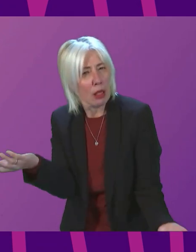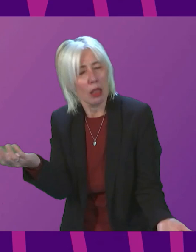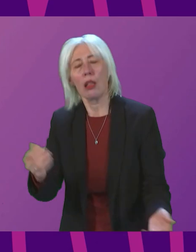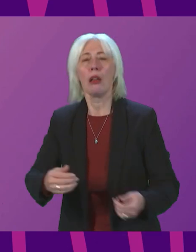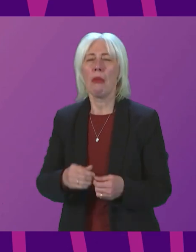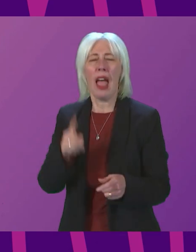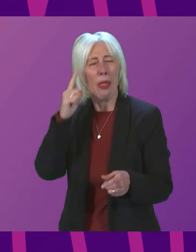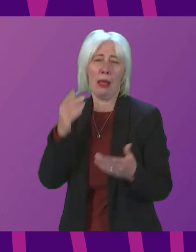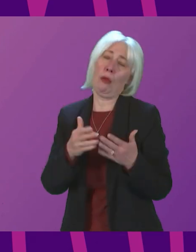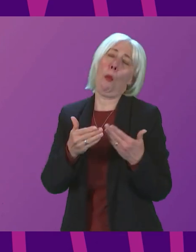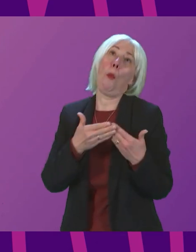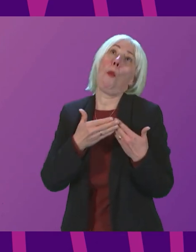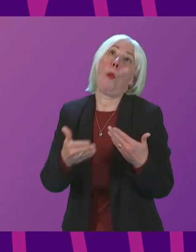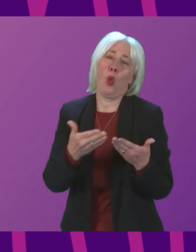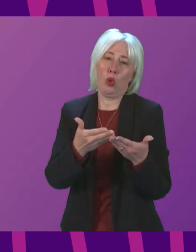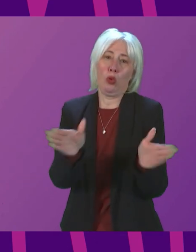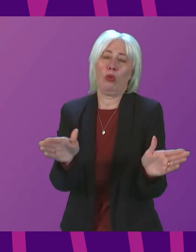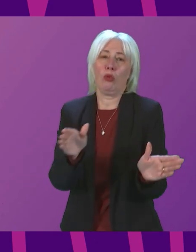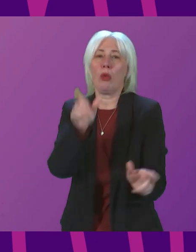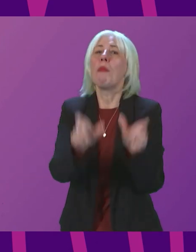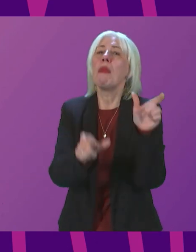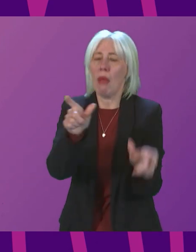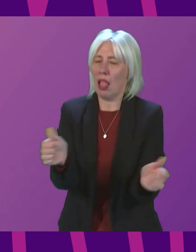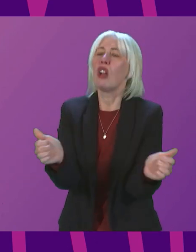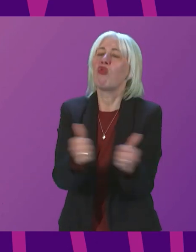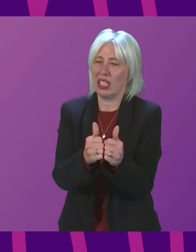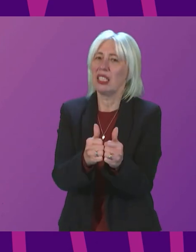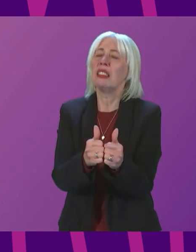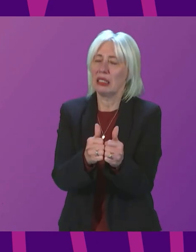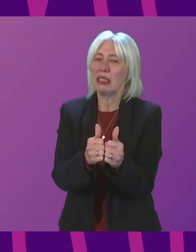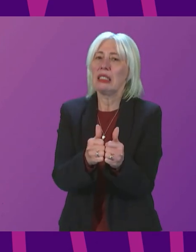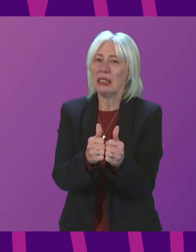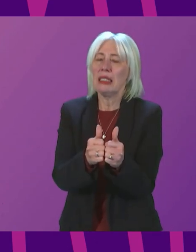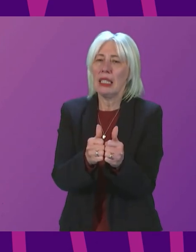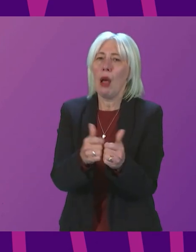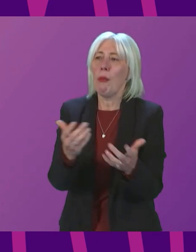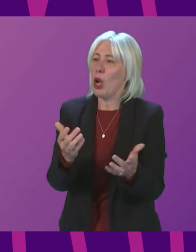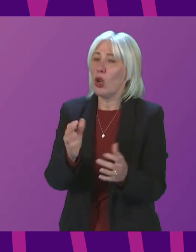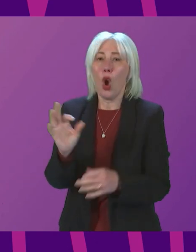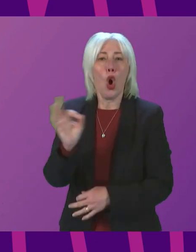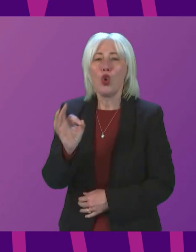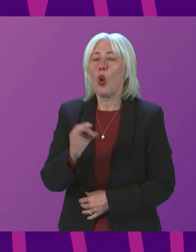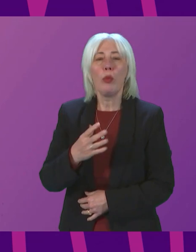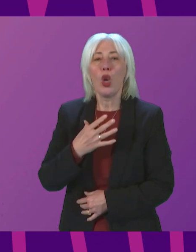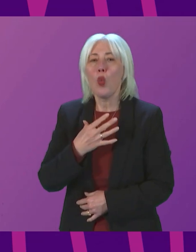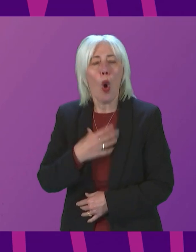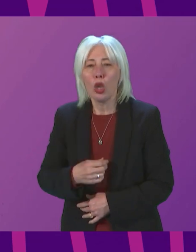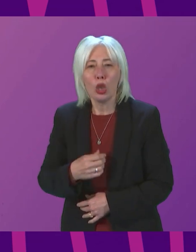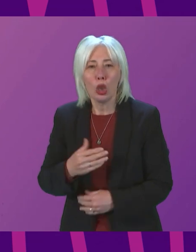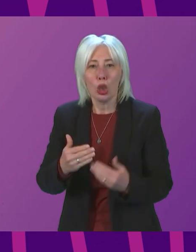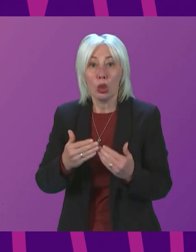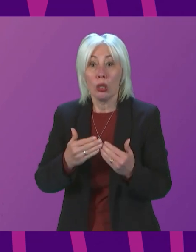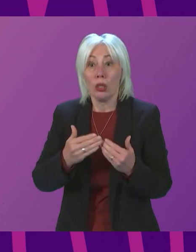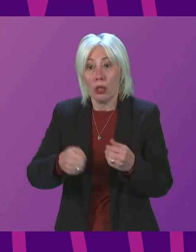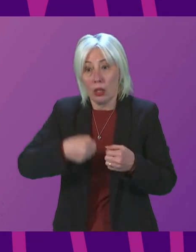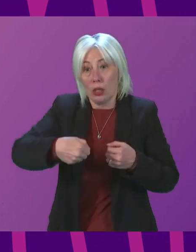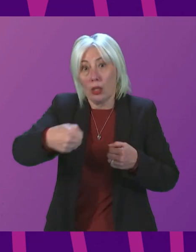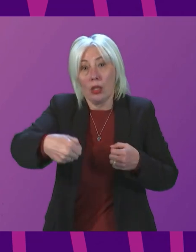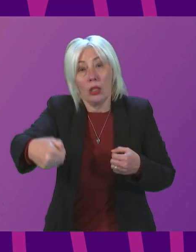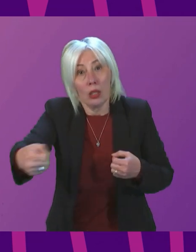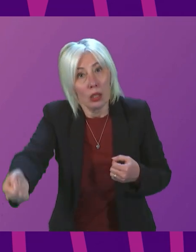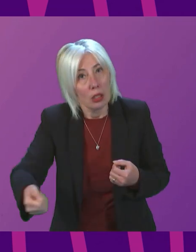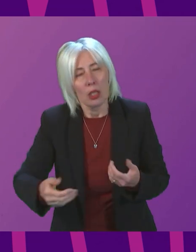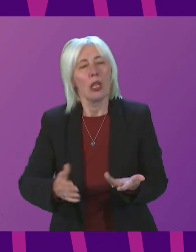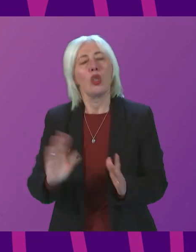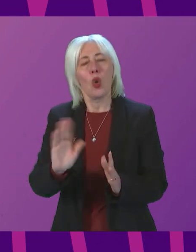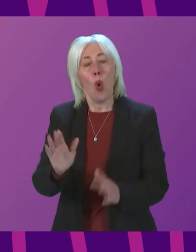And I think the vast majority of people agree with that. And while nobody wants to be doing that for longer than necessary,